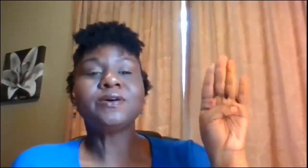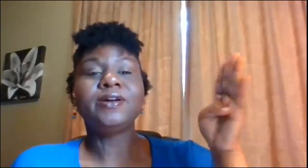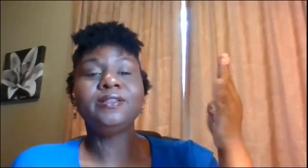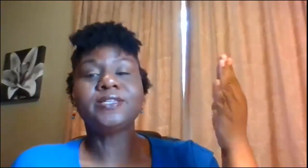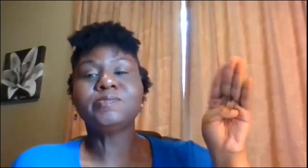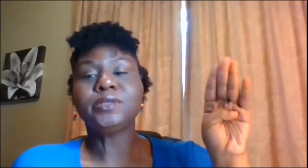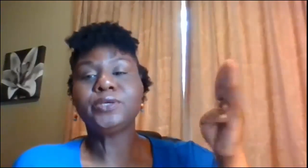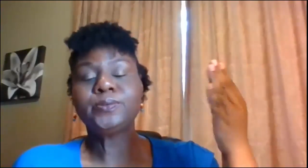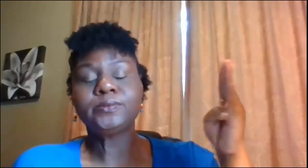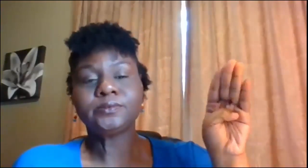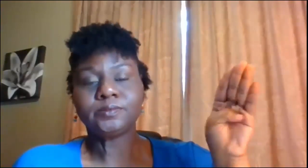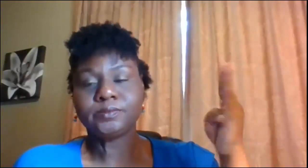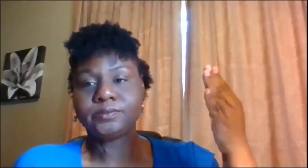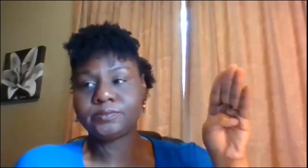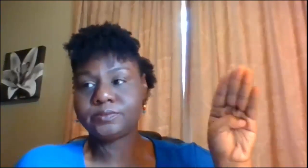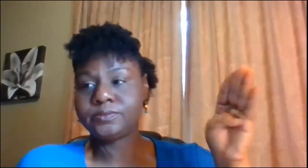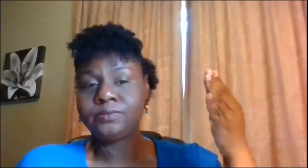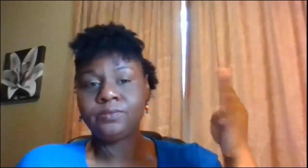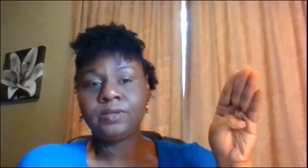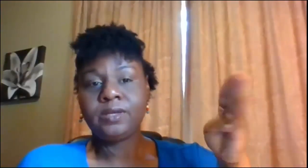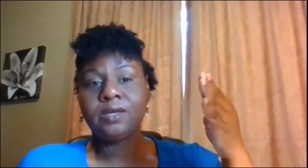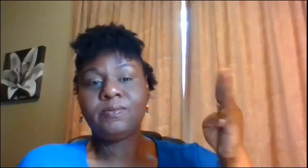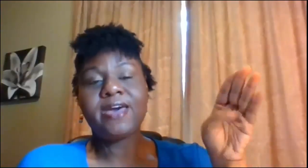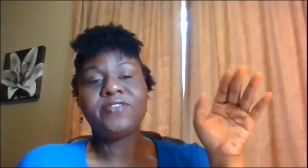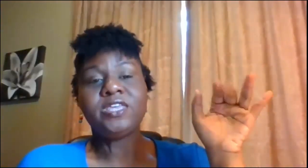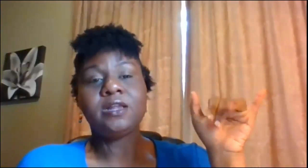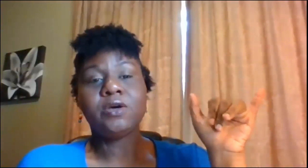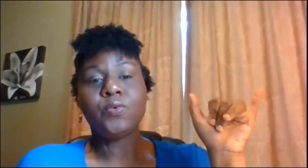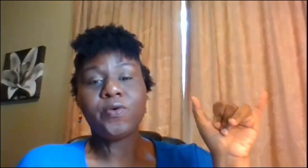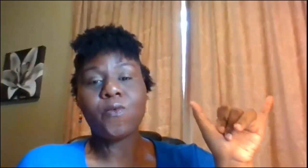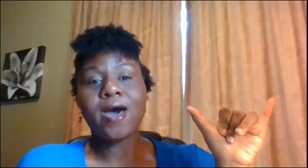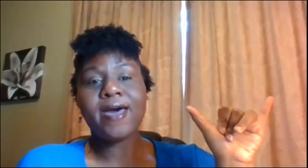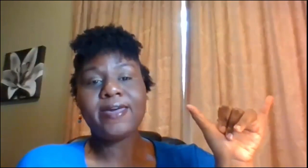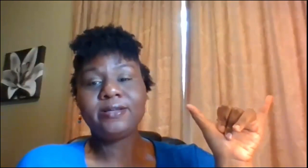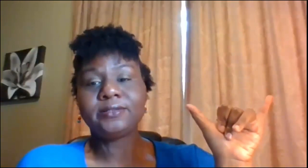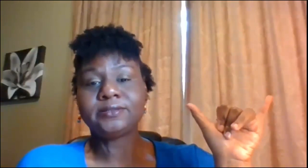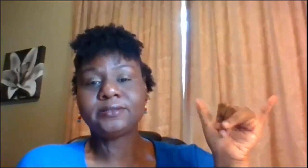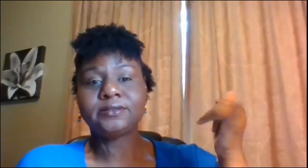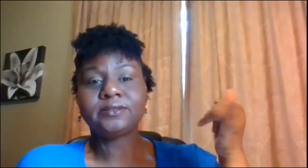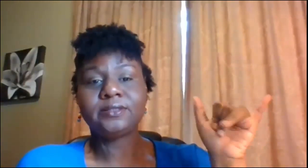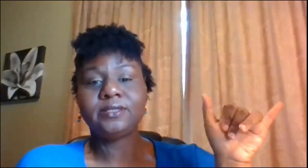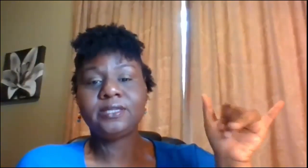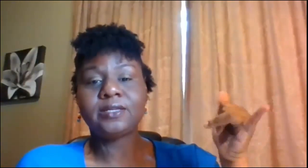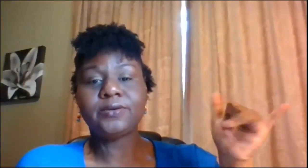sorry that's blue blue we have yellow with the Y yellow